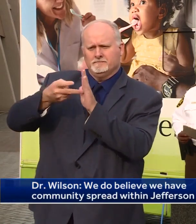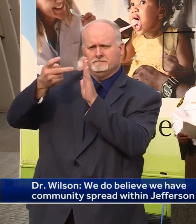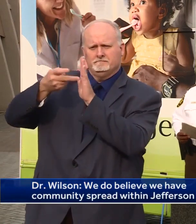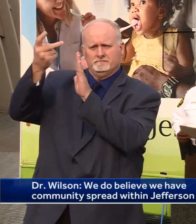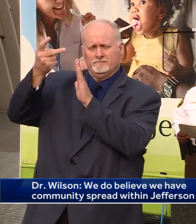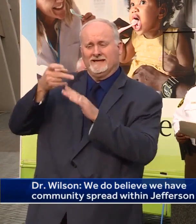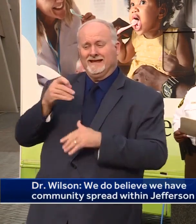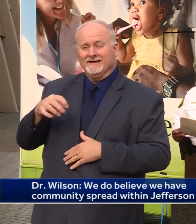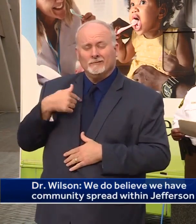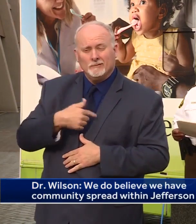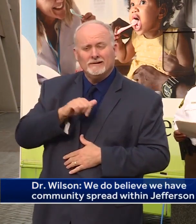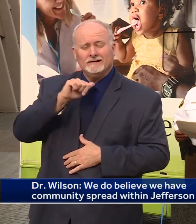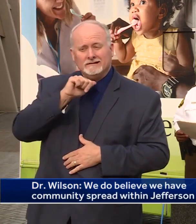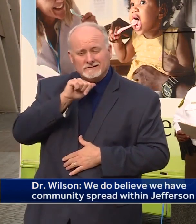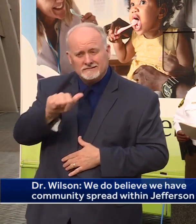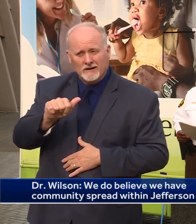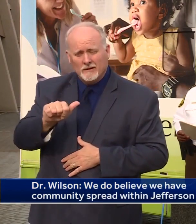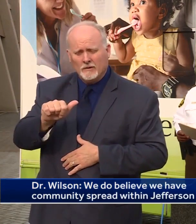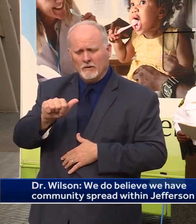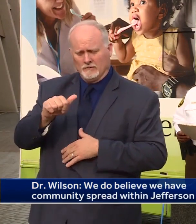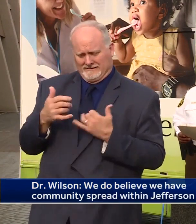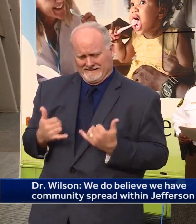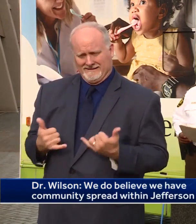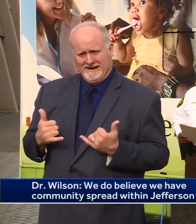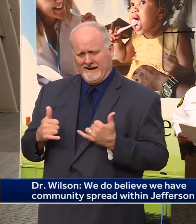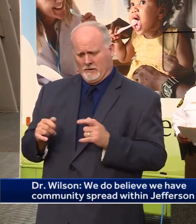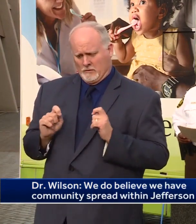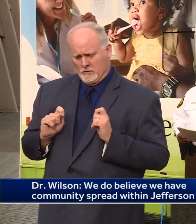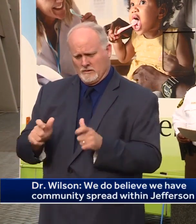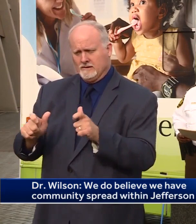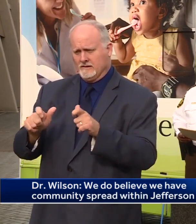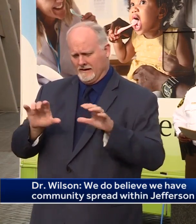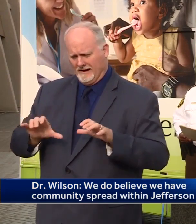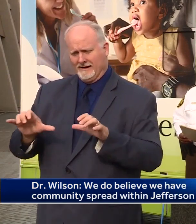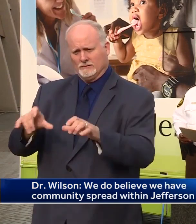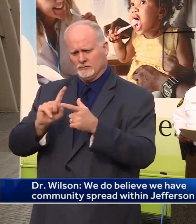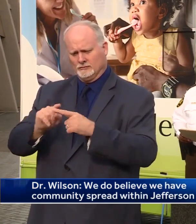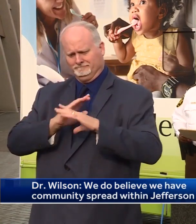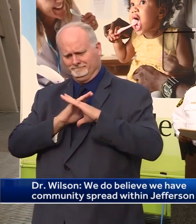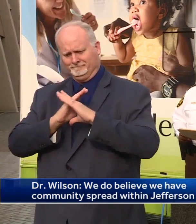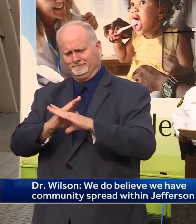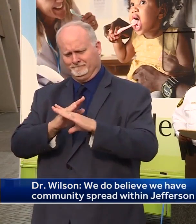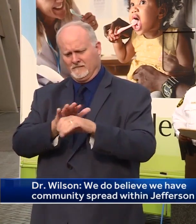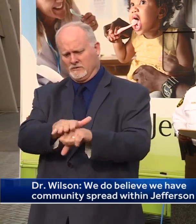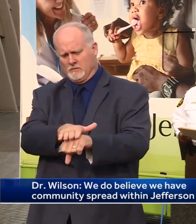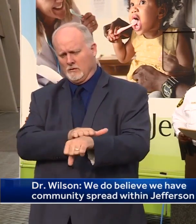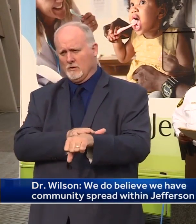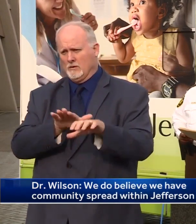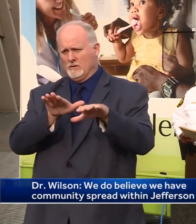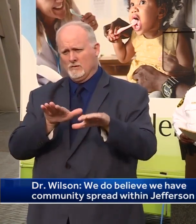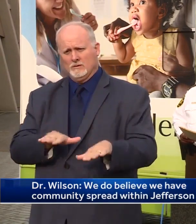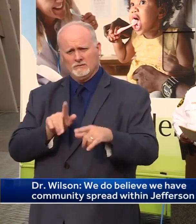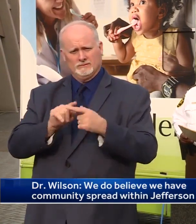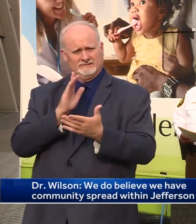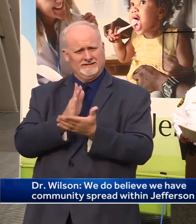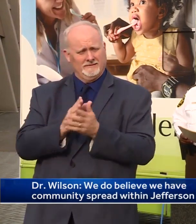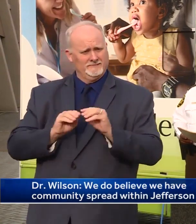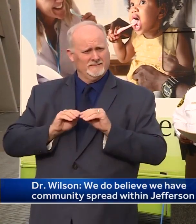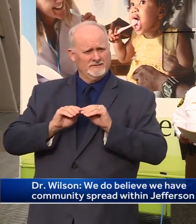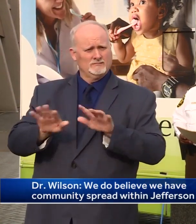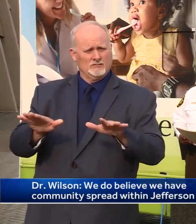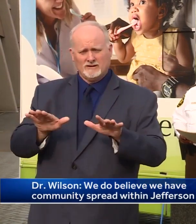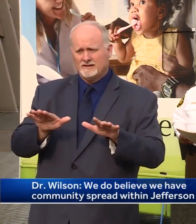not take swift and very deliberate action to try to slow the spread and stop the spread